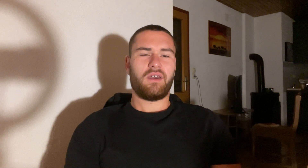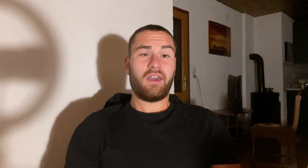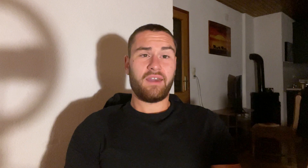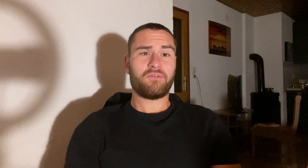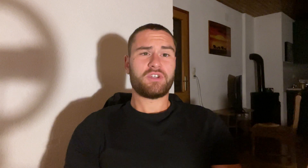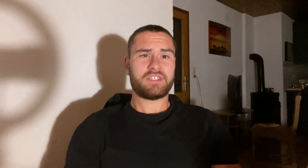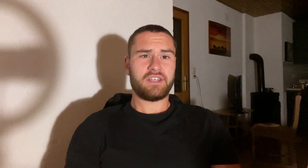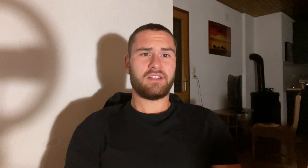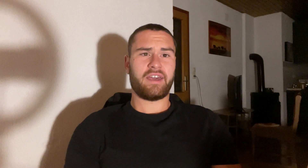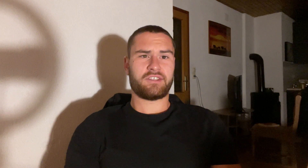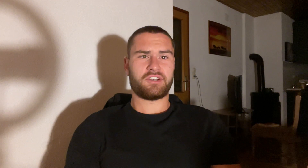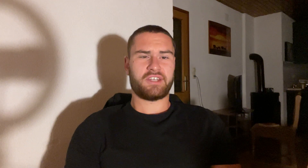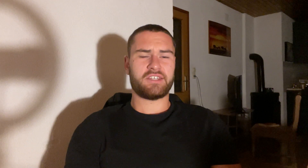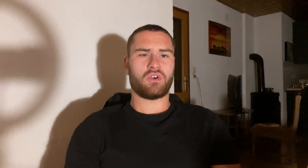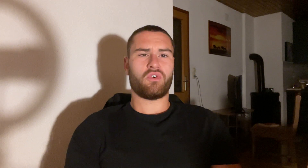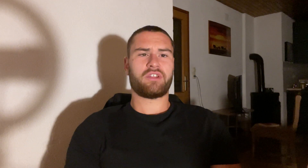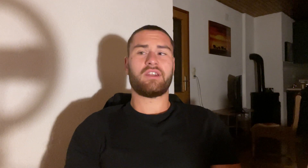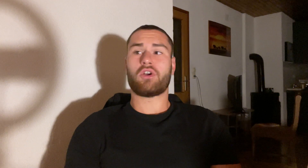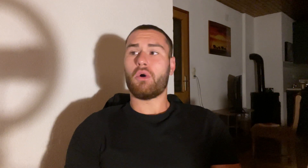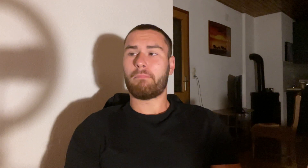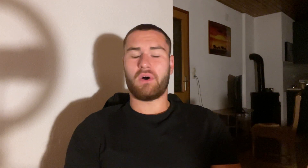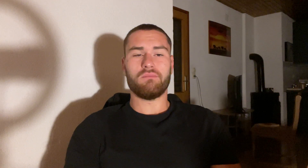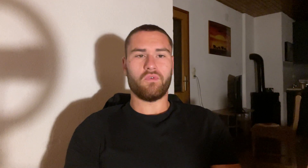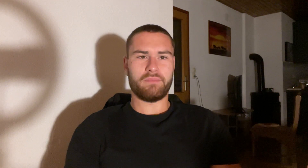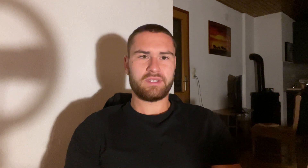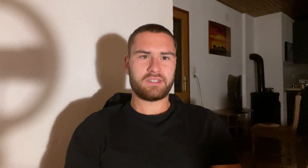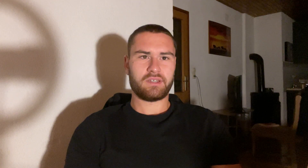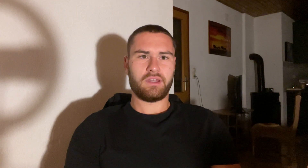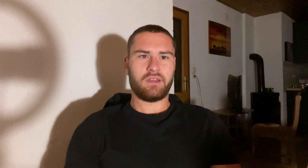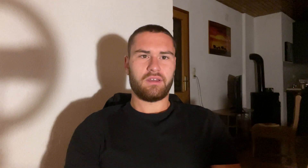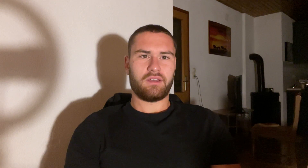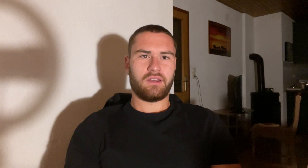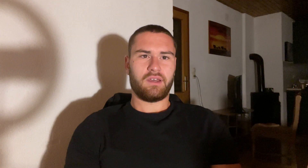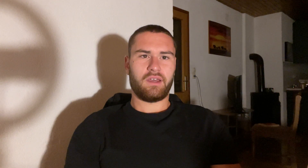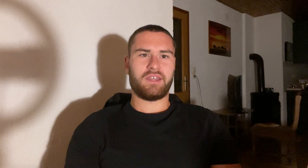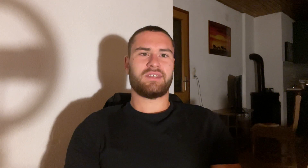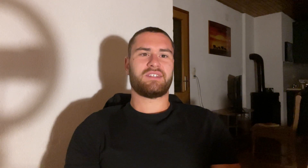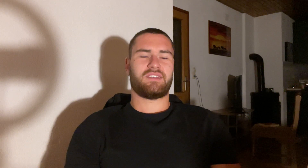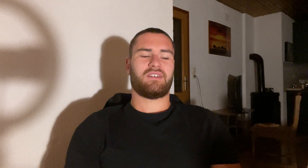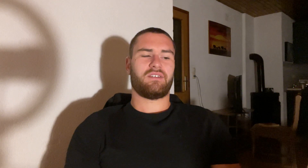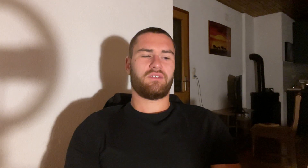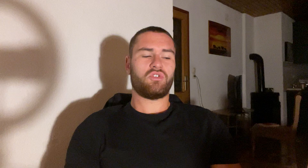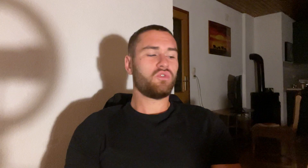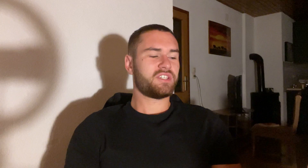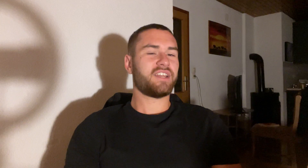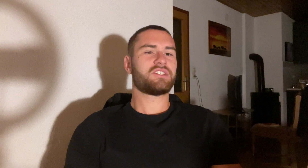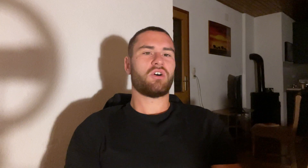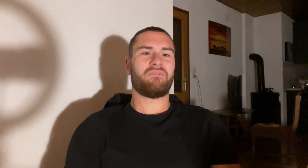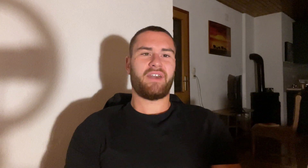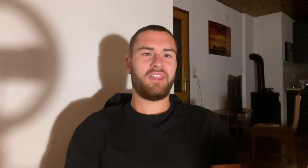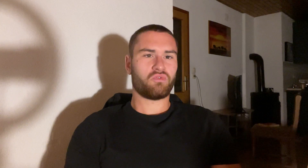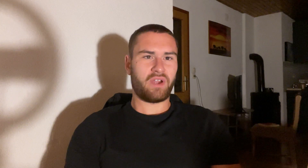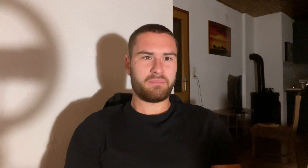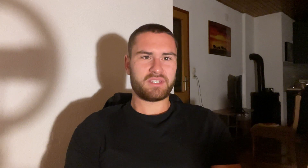Every single exercise, other than compound movements, is two sets of eight reps,